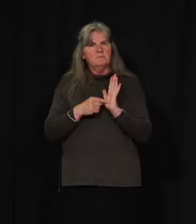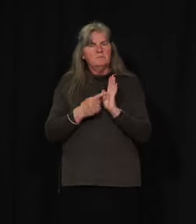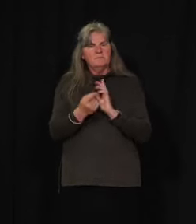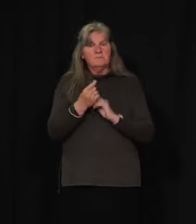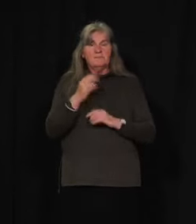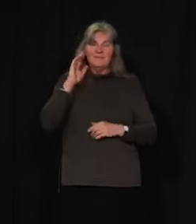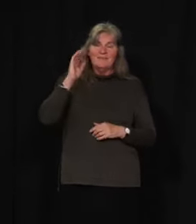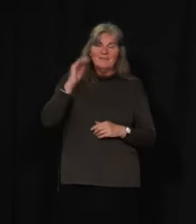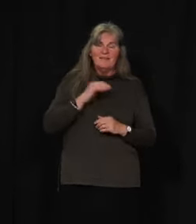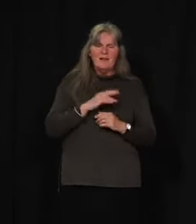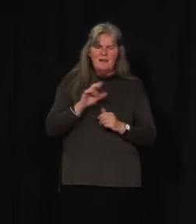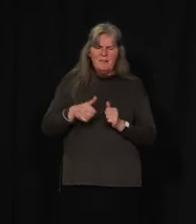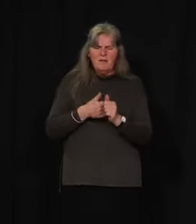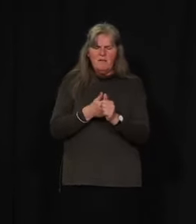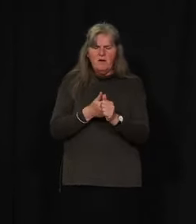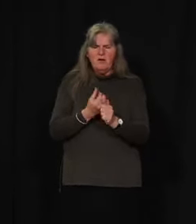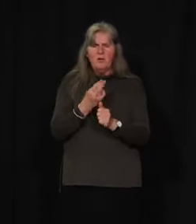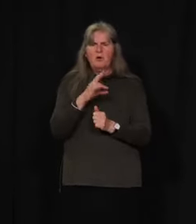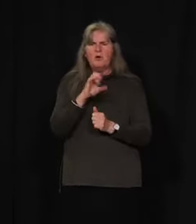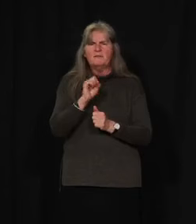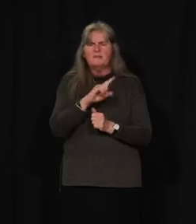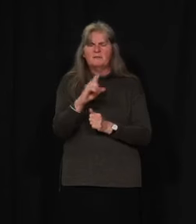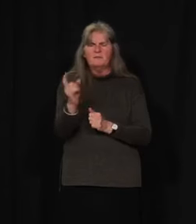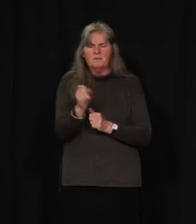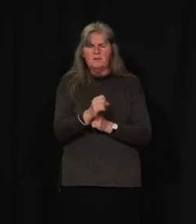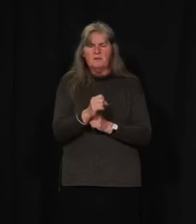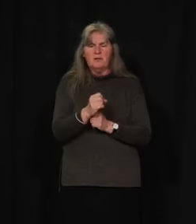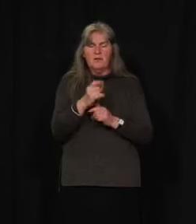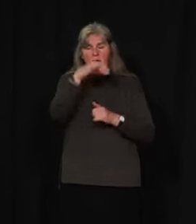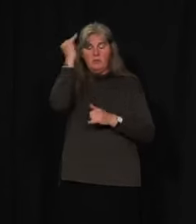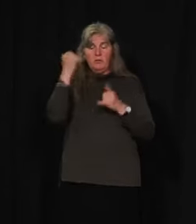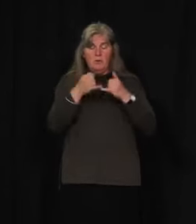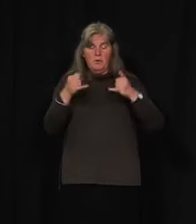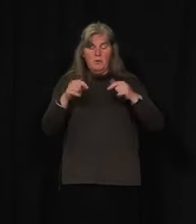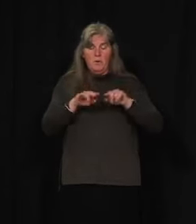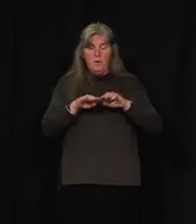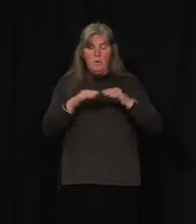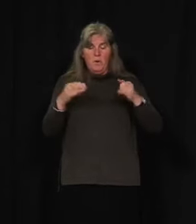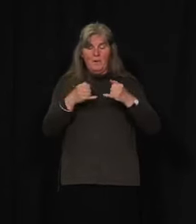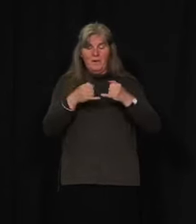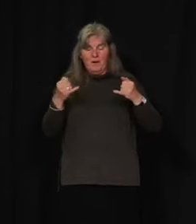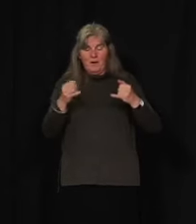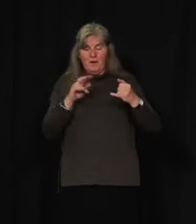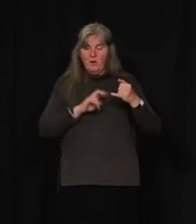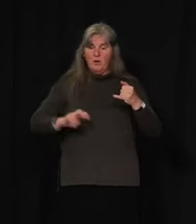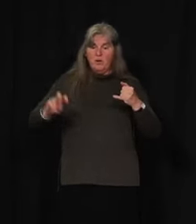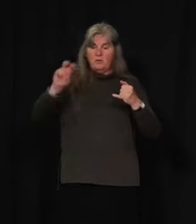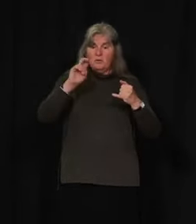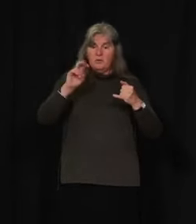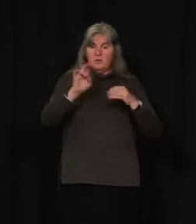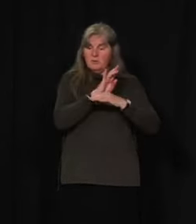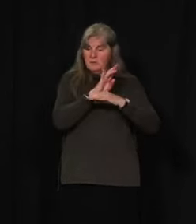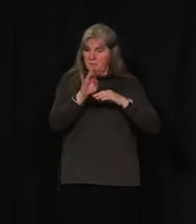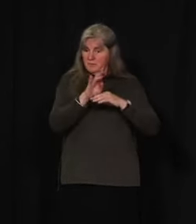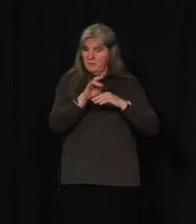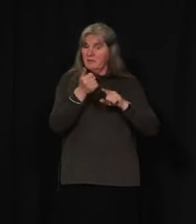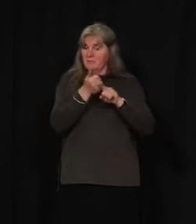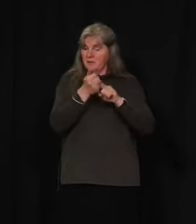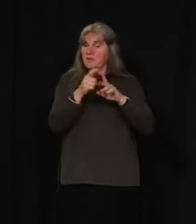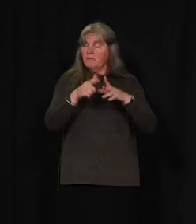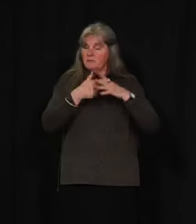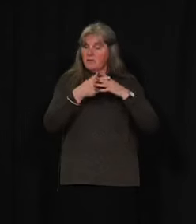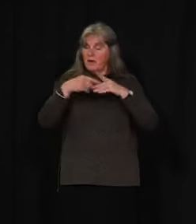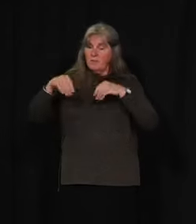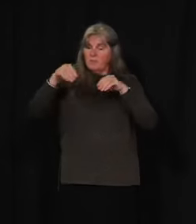Hi. Kind of a follow-up to Chris's question. Does the open border mean that tourism operators in the Yukon should now market to